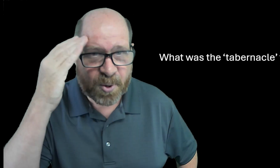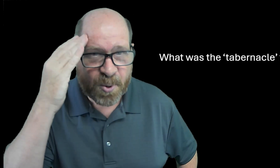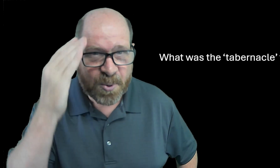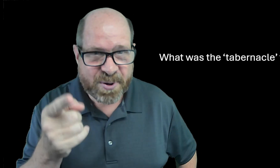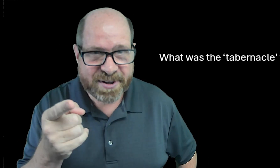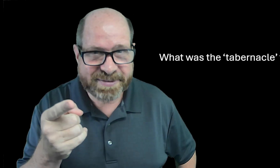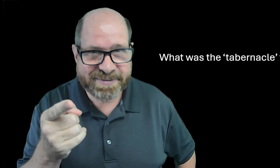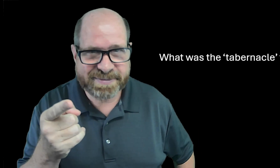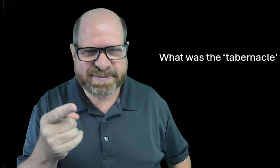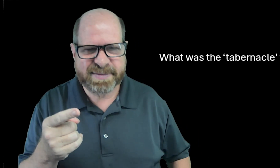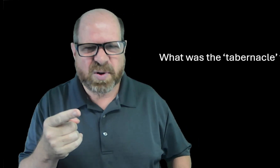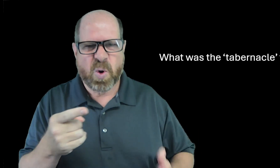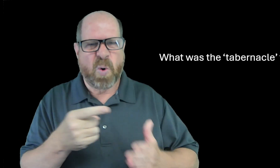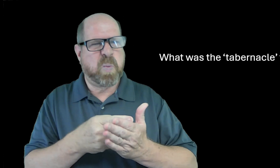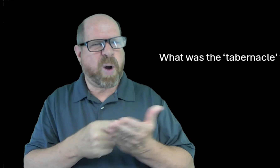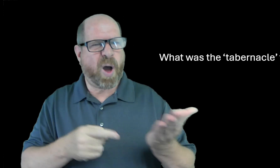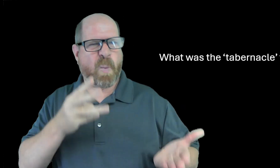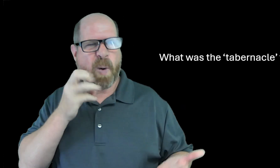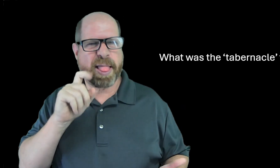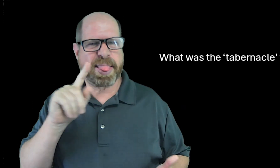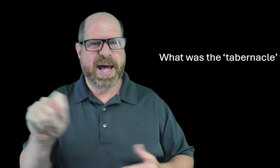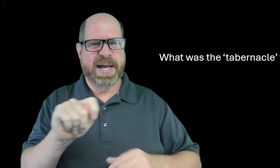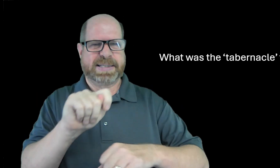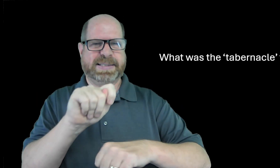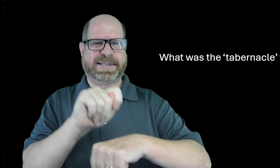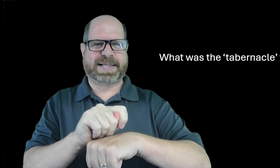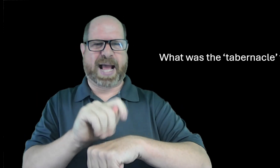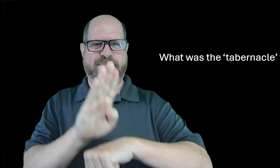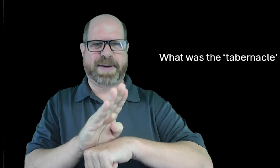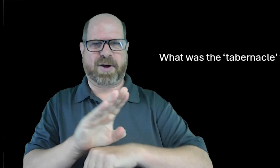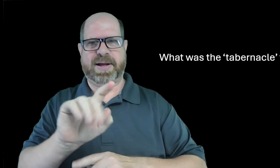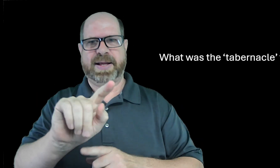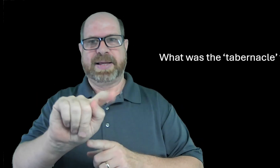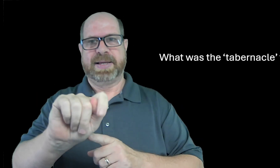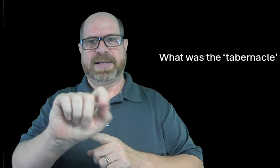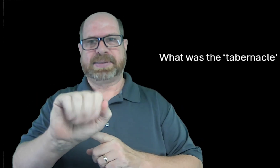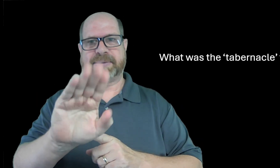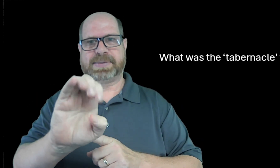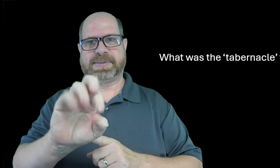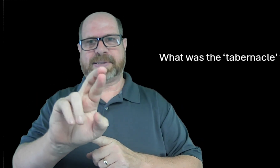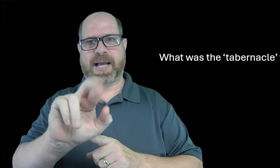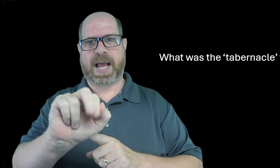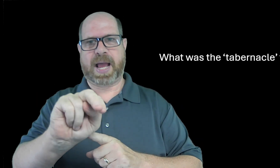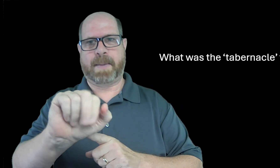do you know this what was the tabernacle for